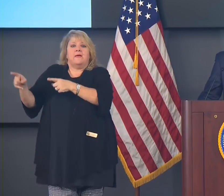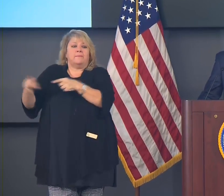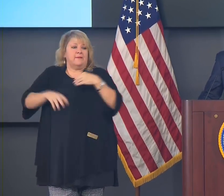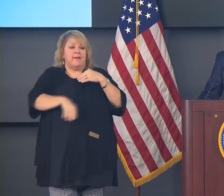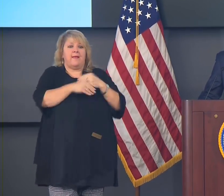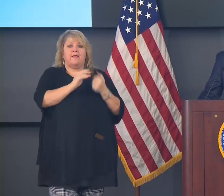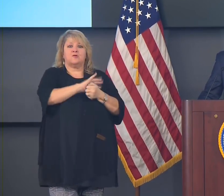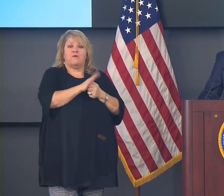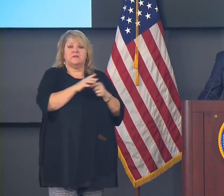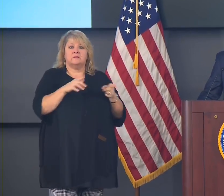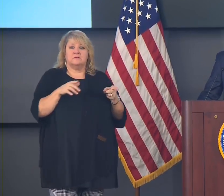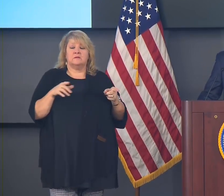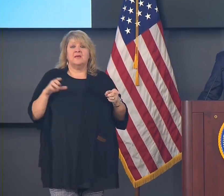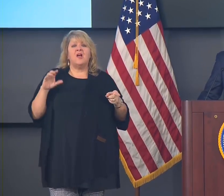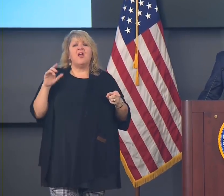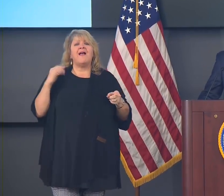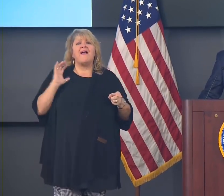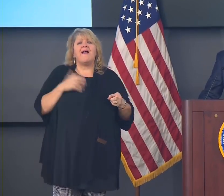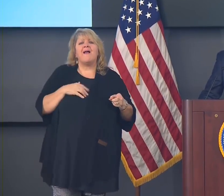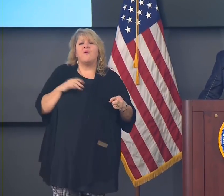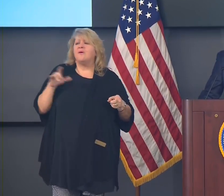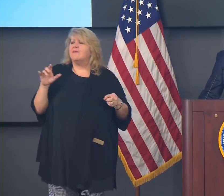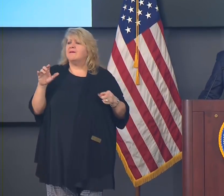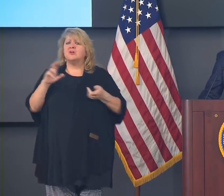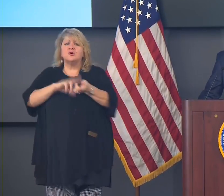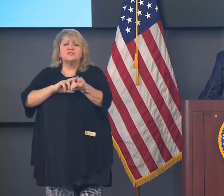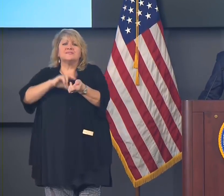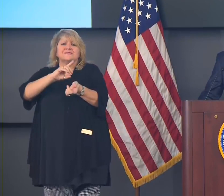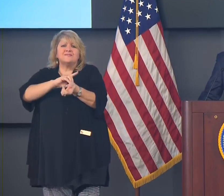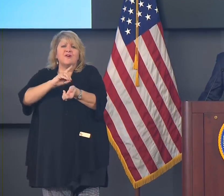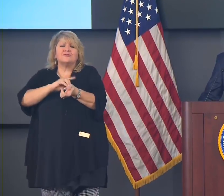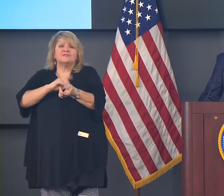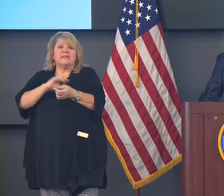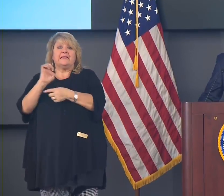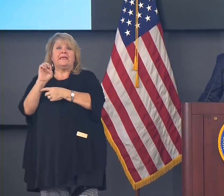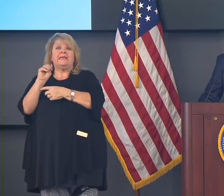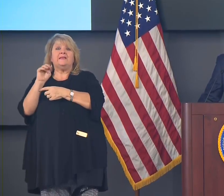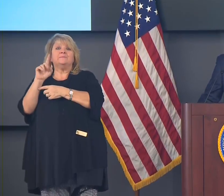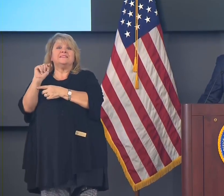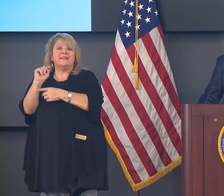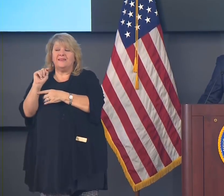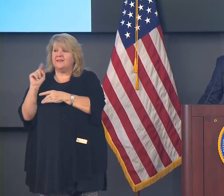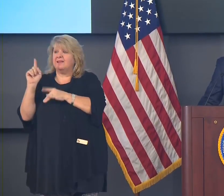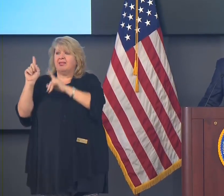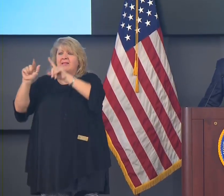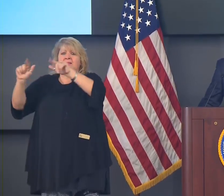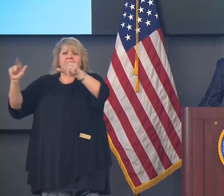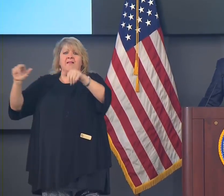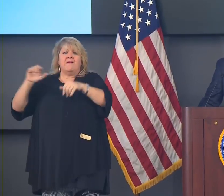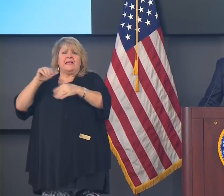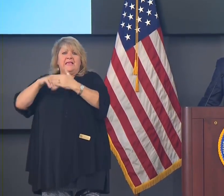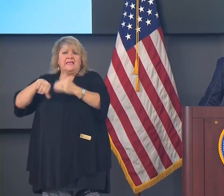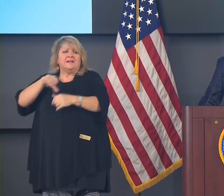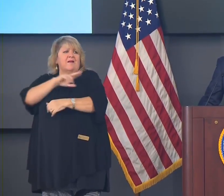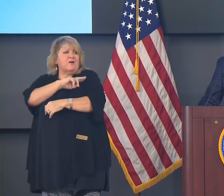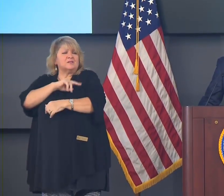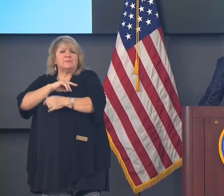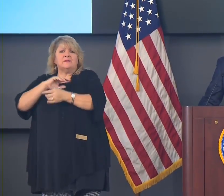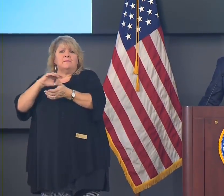been since March. It has been a very long nine months for them. They are exhausted.